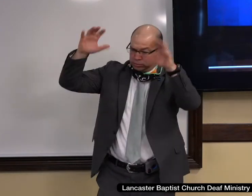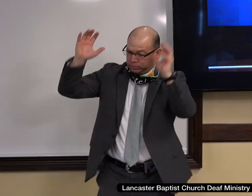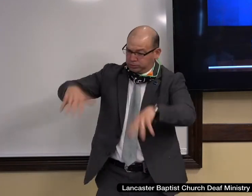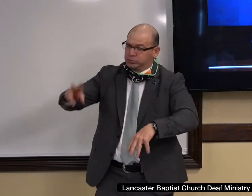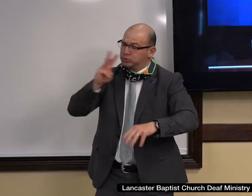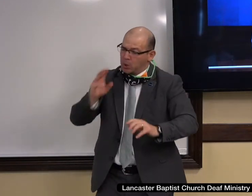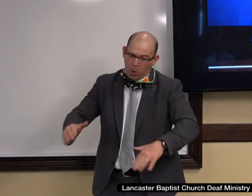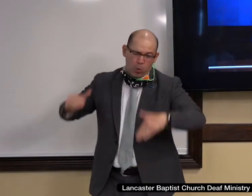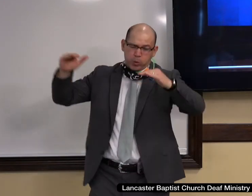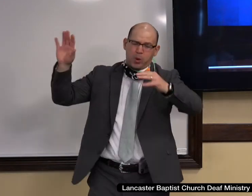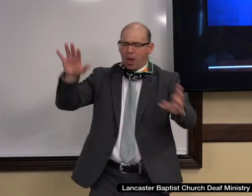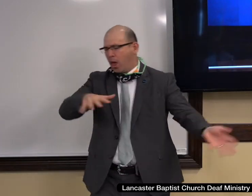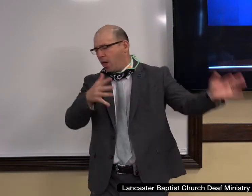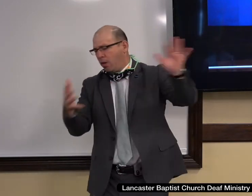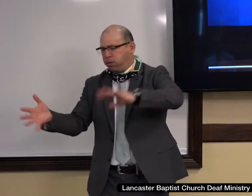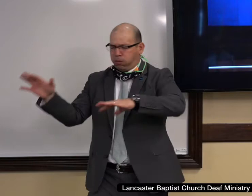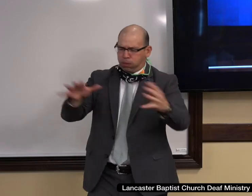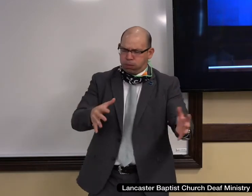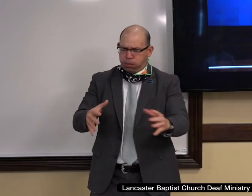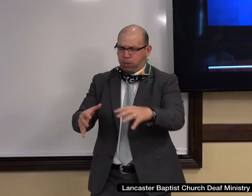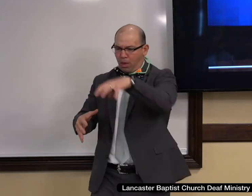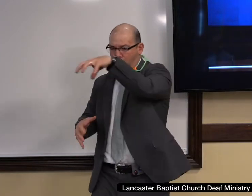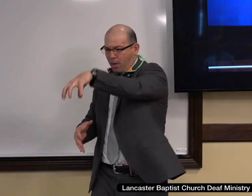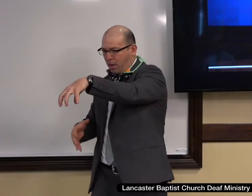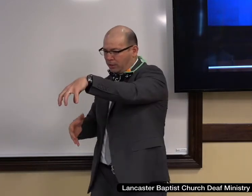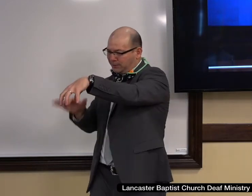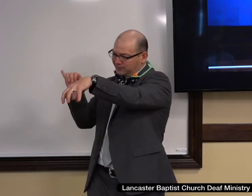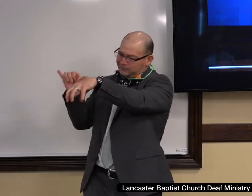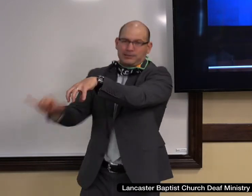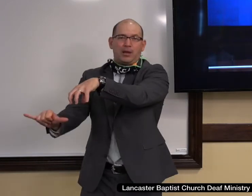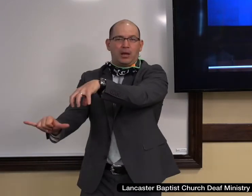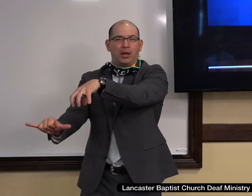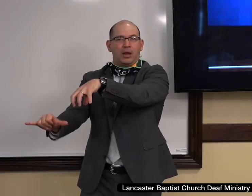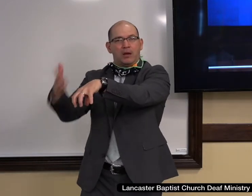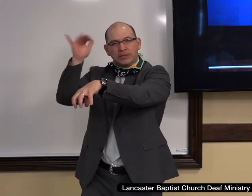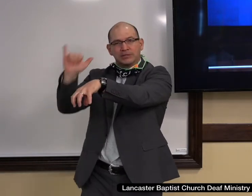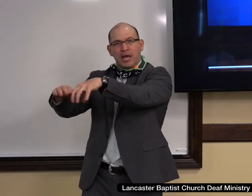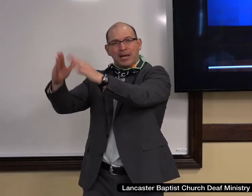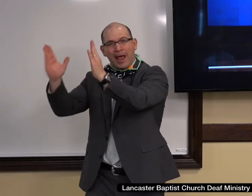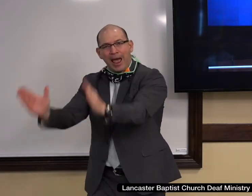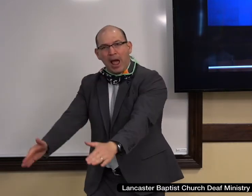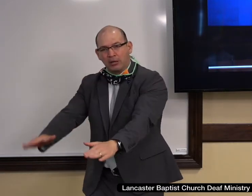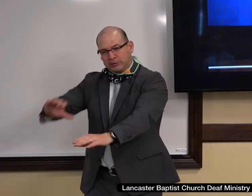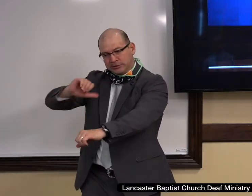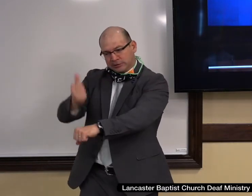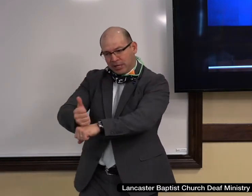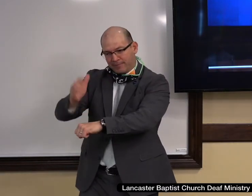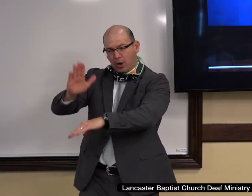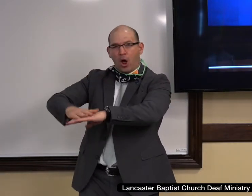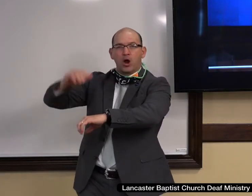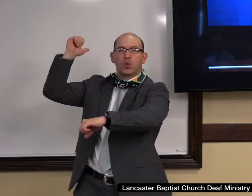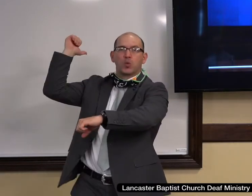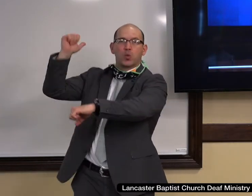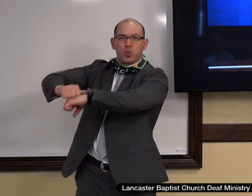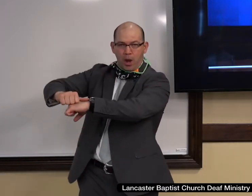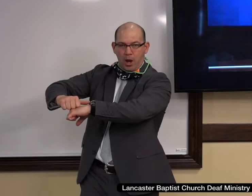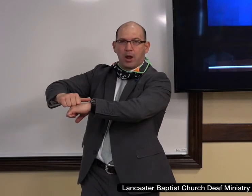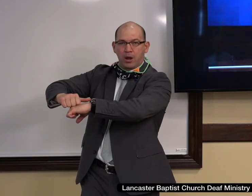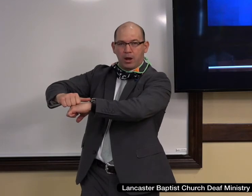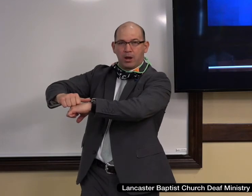and the winds blew, and beat upon that house, and it fell not, for it was founded on the rock. And